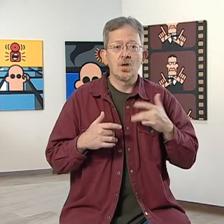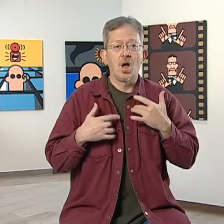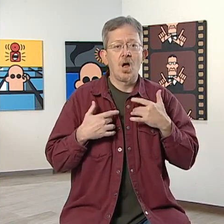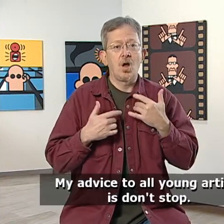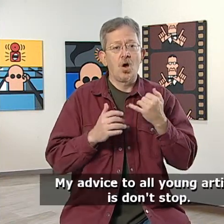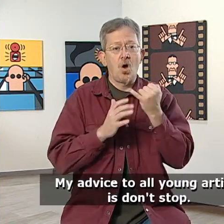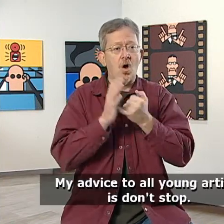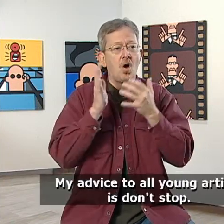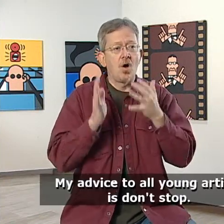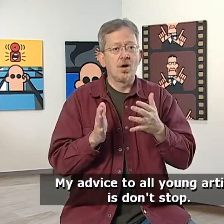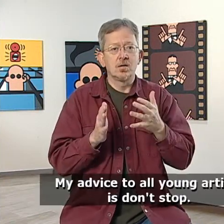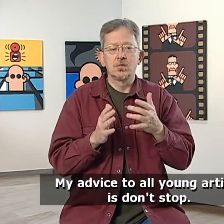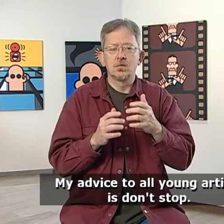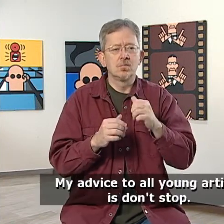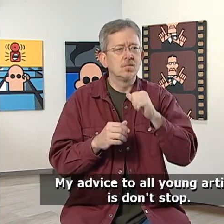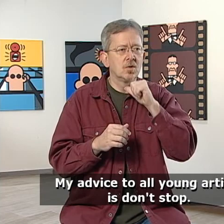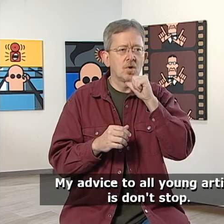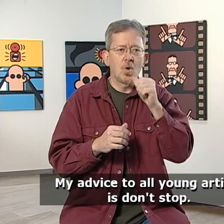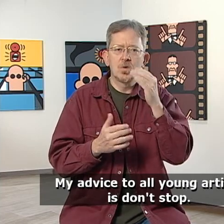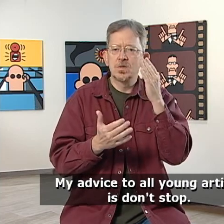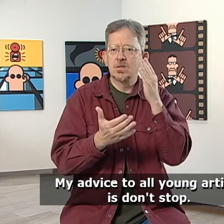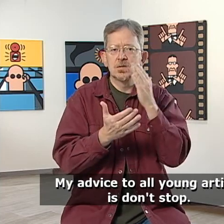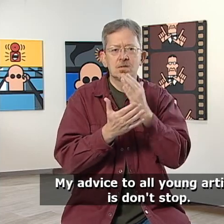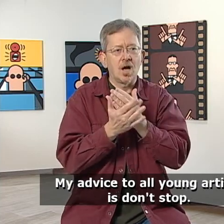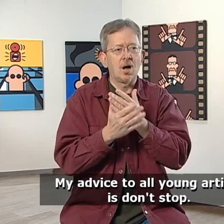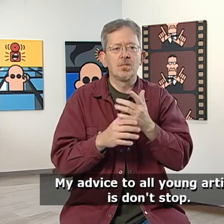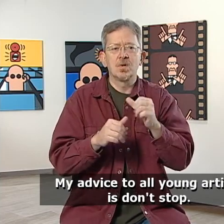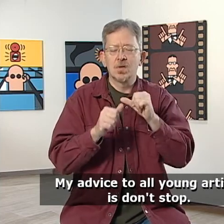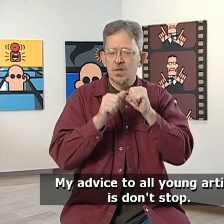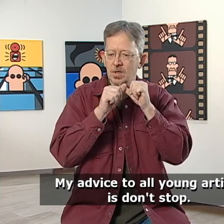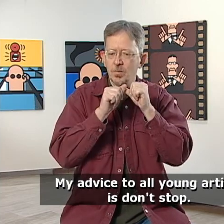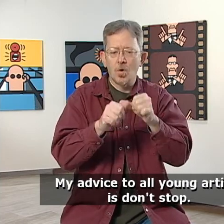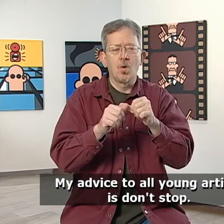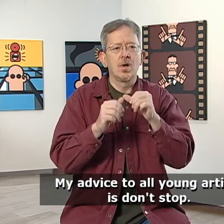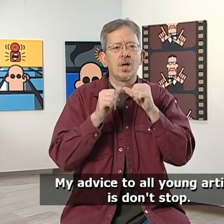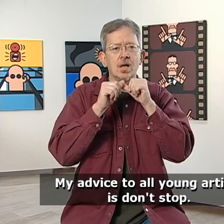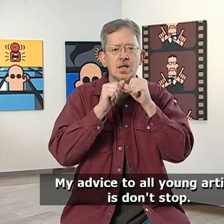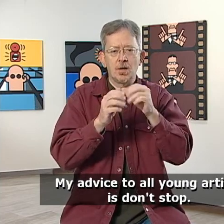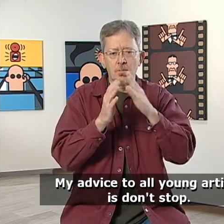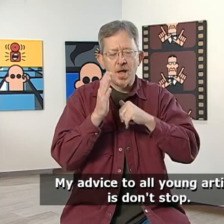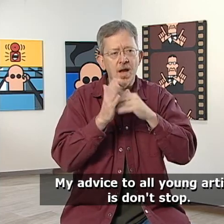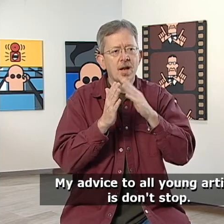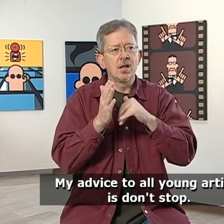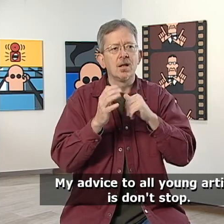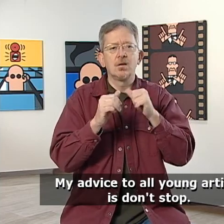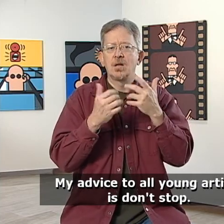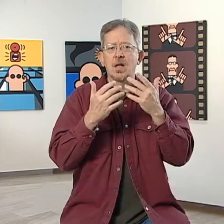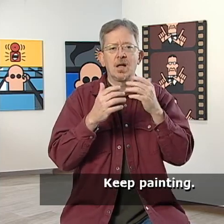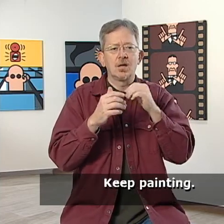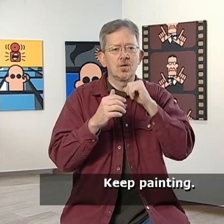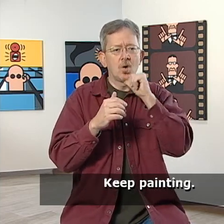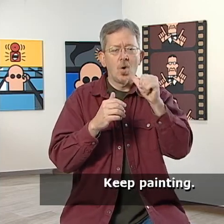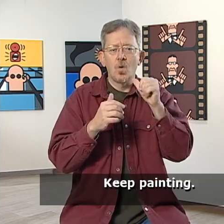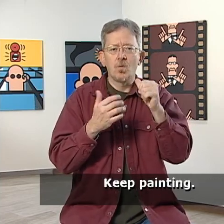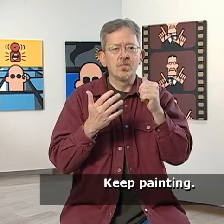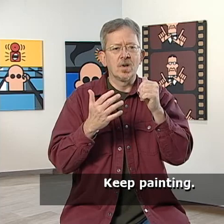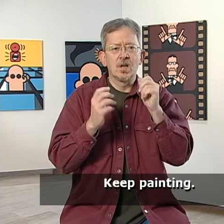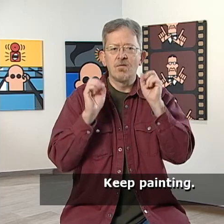my advice to all young artists is don't stop. Keep painting.